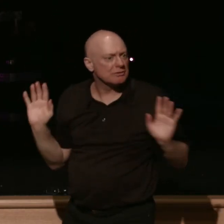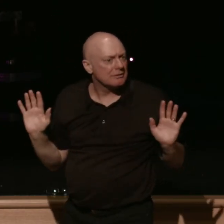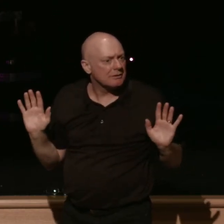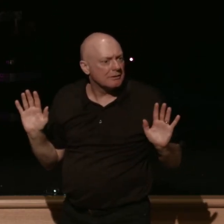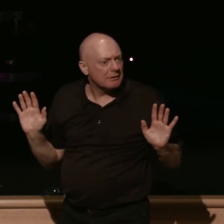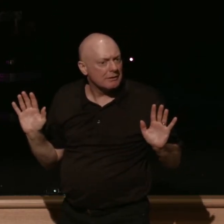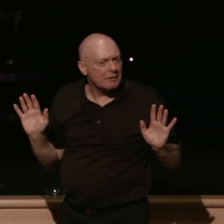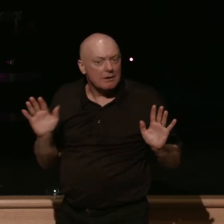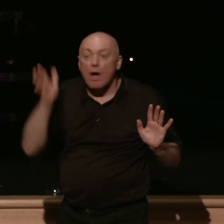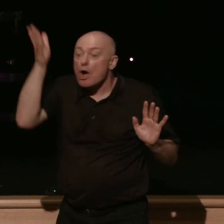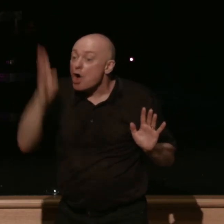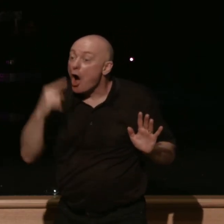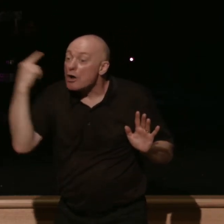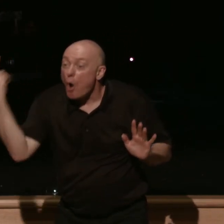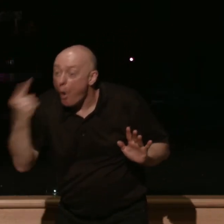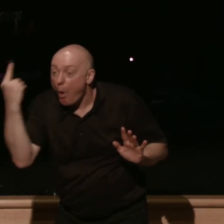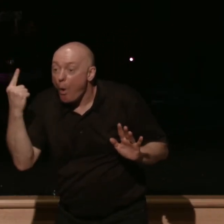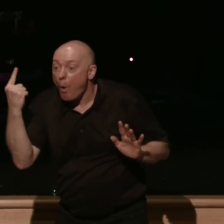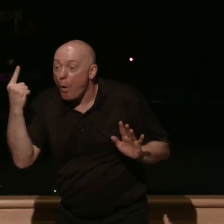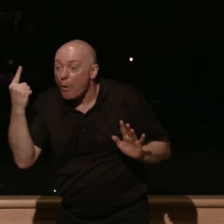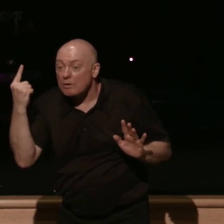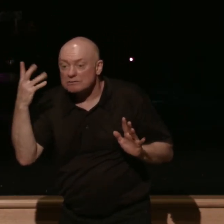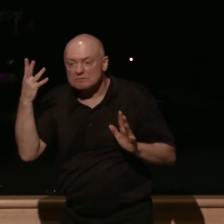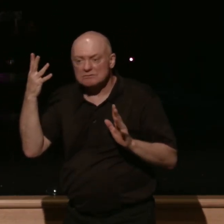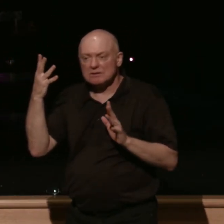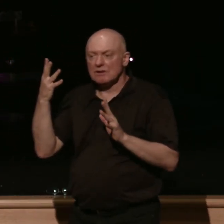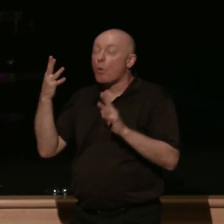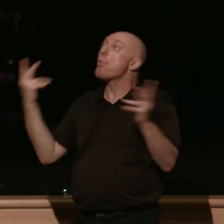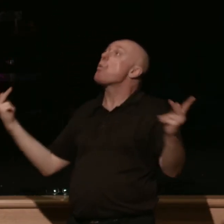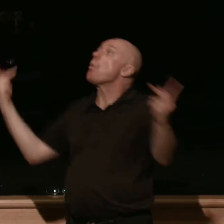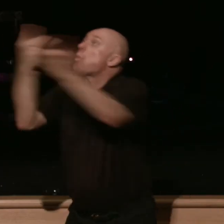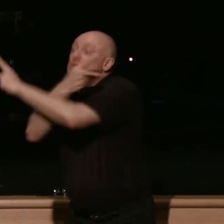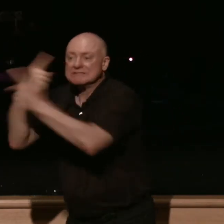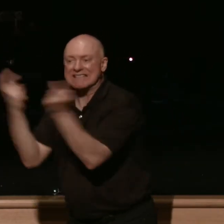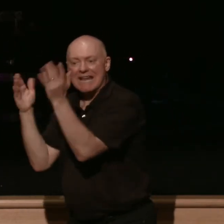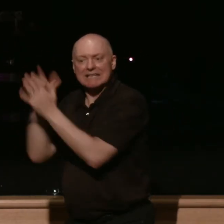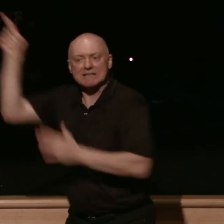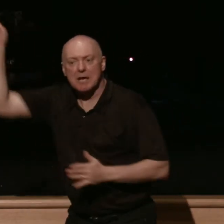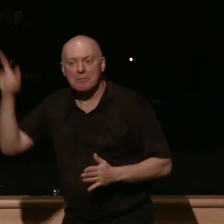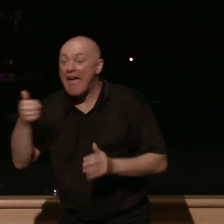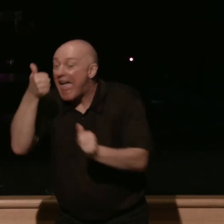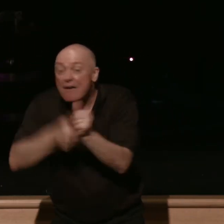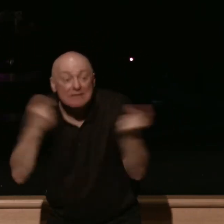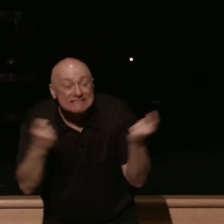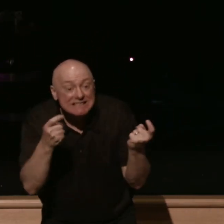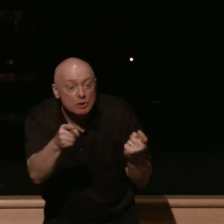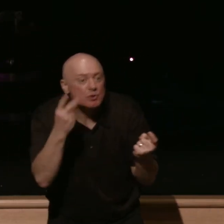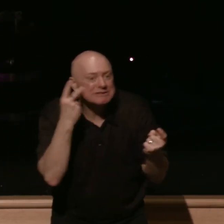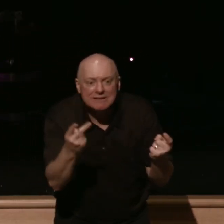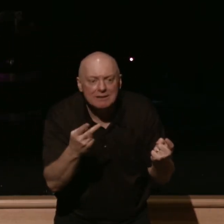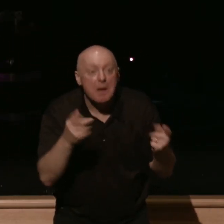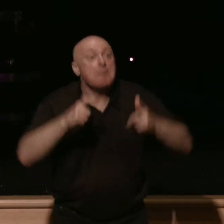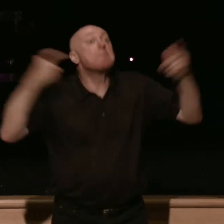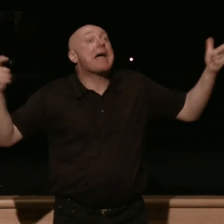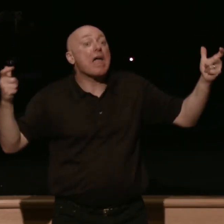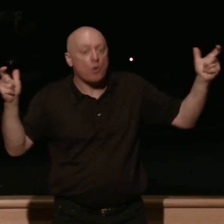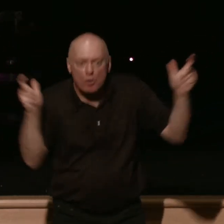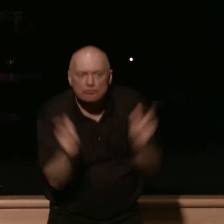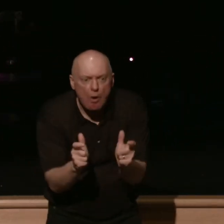god is always the one who's wronged the highest in every sin no matter how big or how little you think it is the